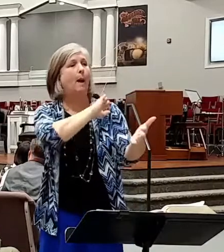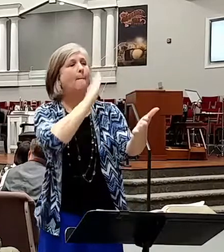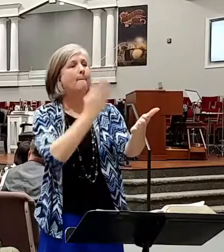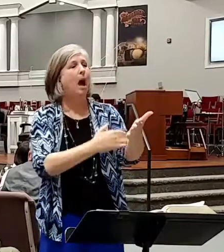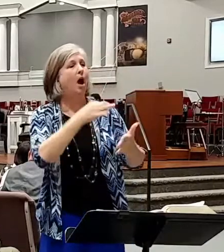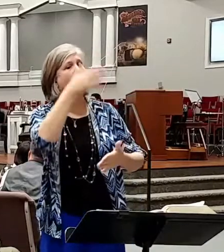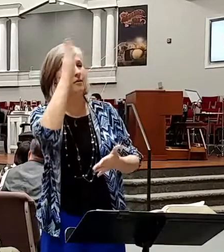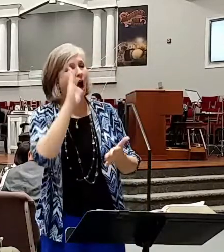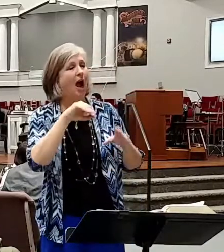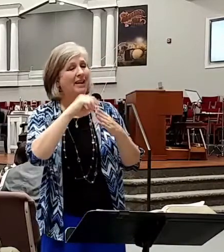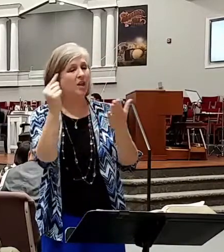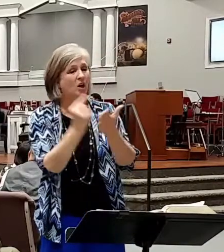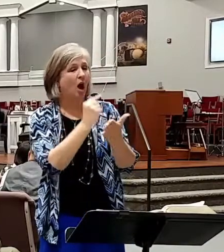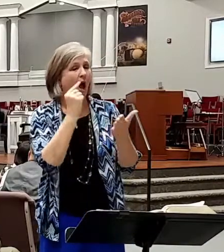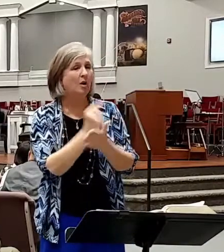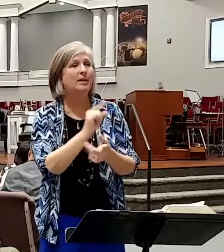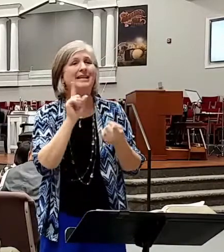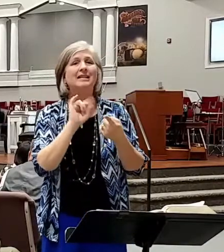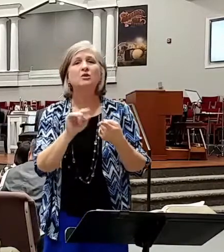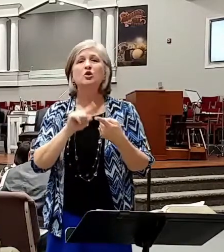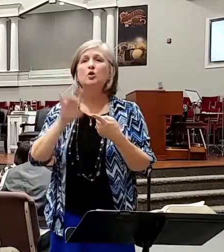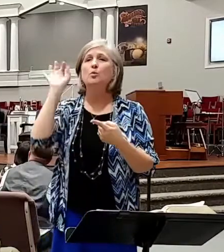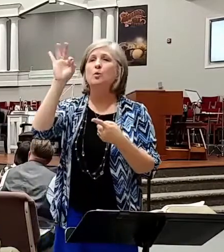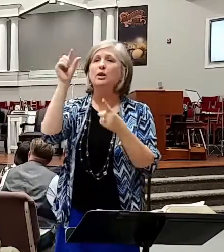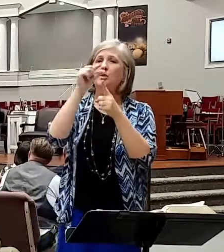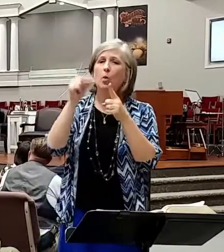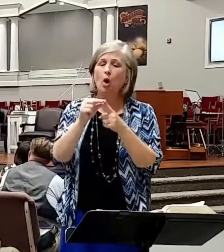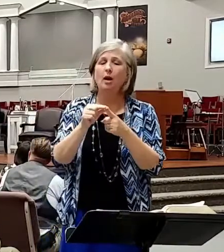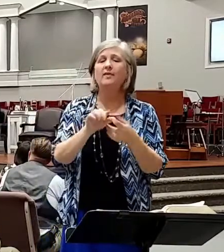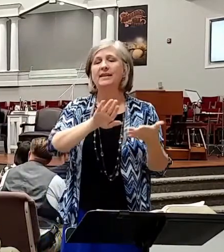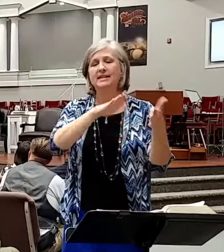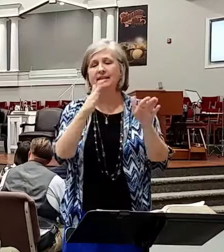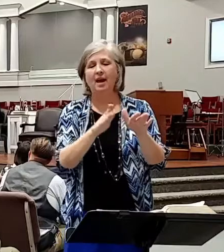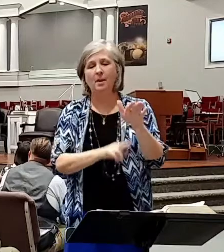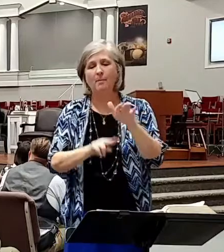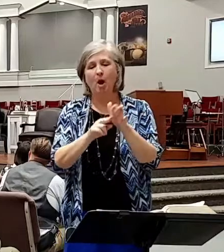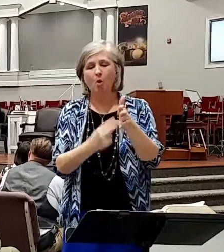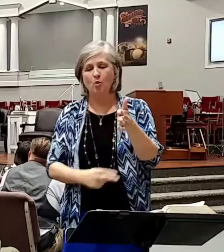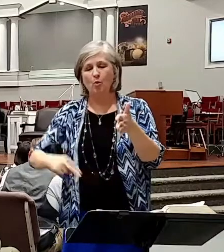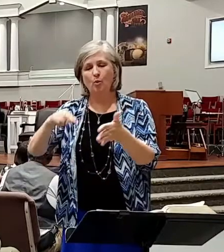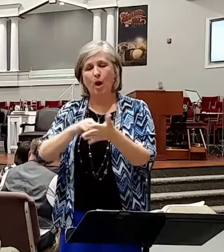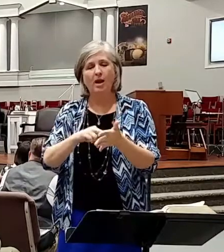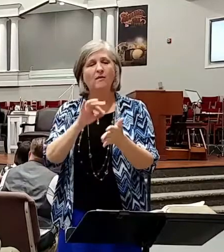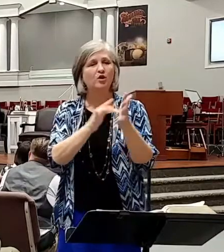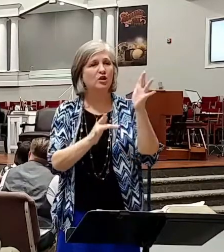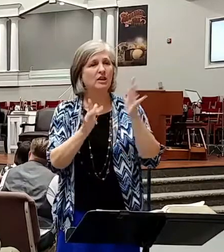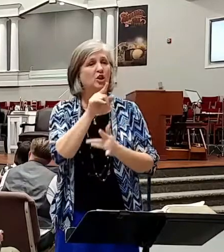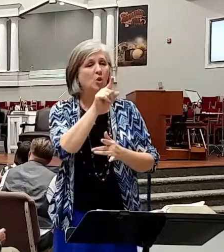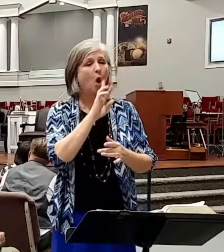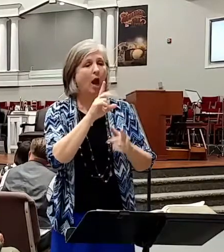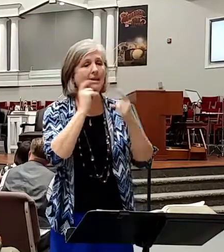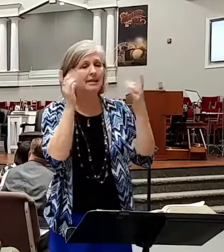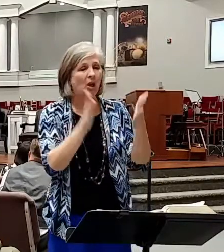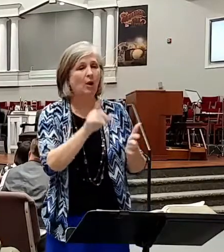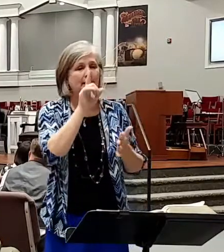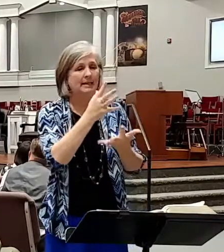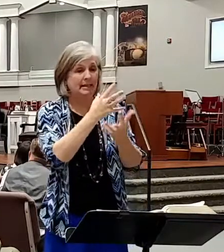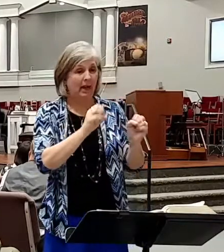gospel is the preached word of the death burial and resurrection of Jesus that you're a sinner and you need a savior and if you'll trust him he'll save you